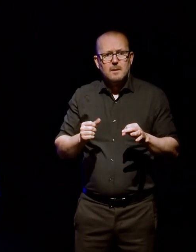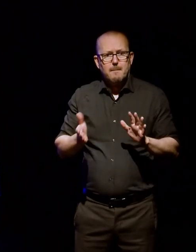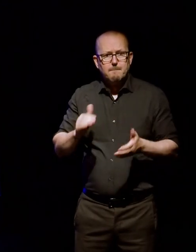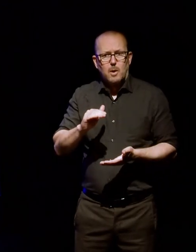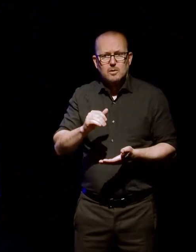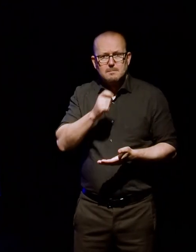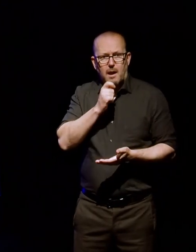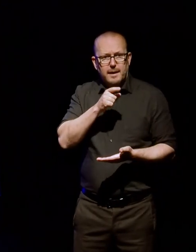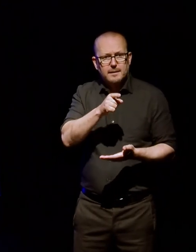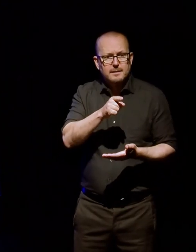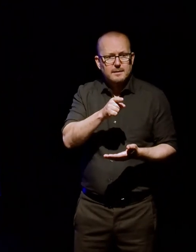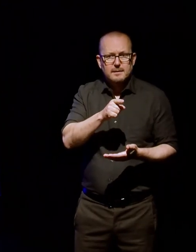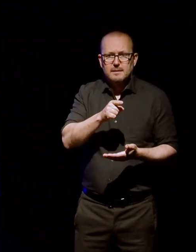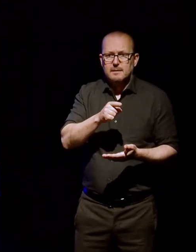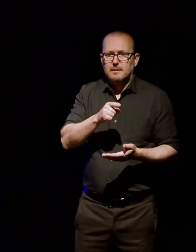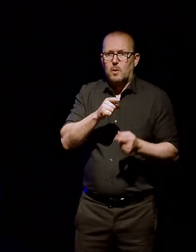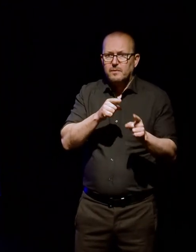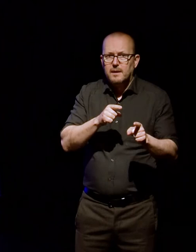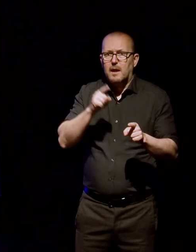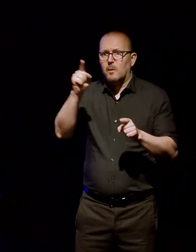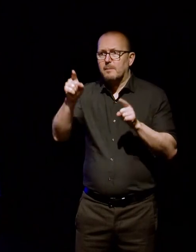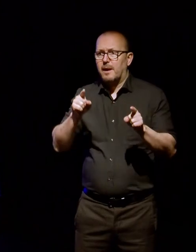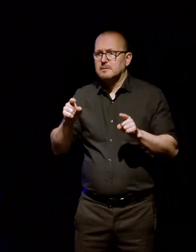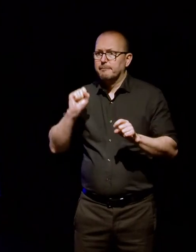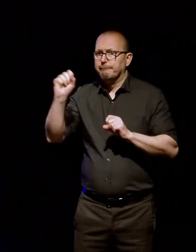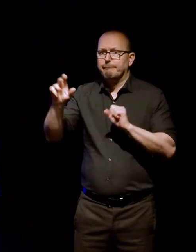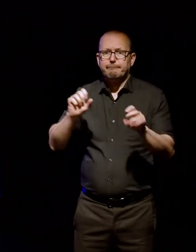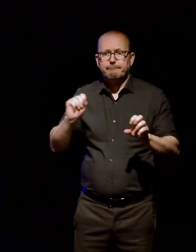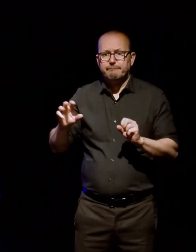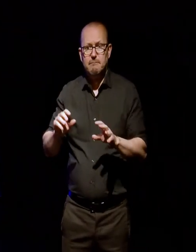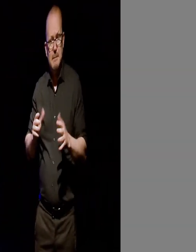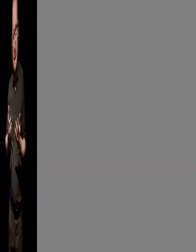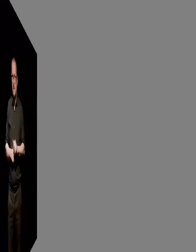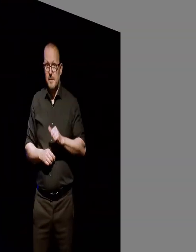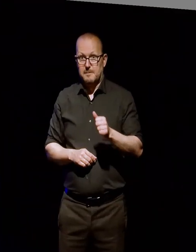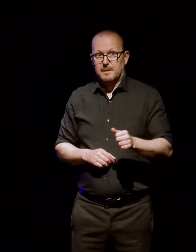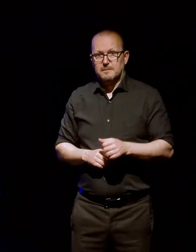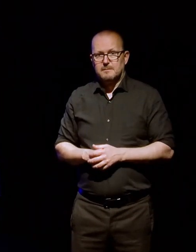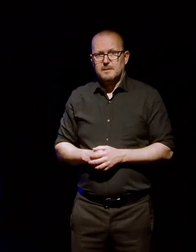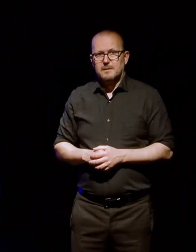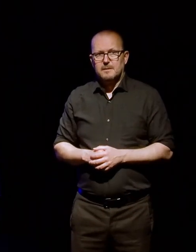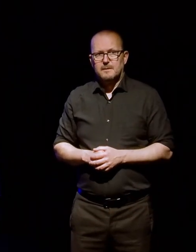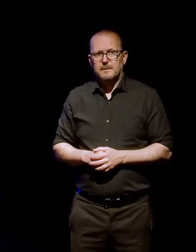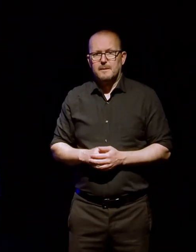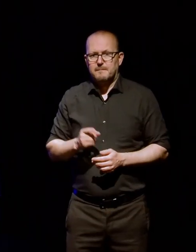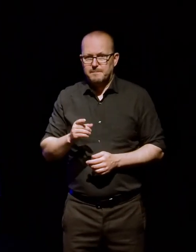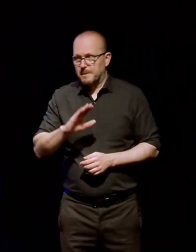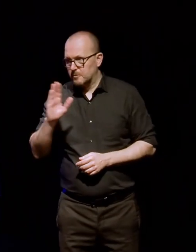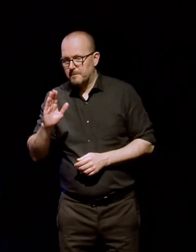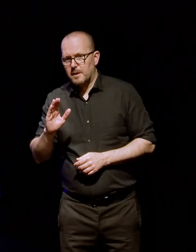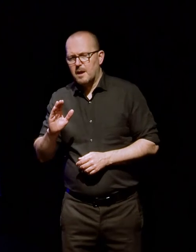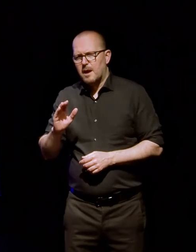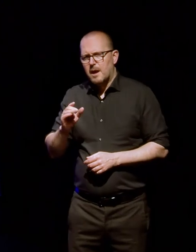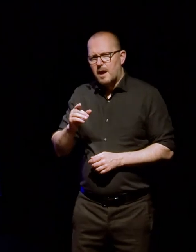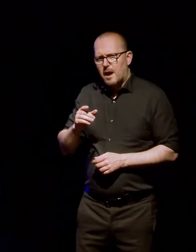marks, there's one there, another one at the back. So, who wants to start us off? Um, I just wanted to know, is